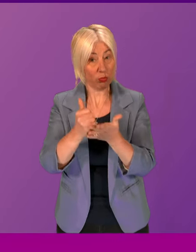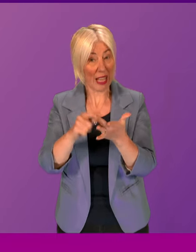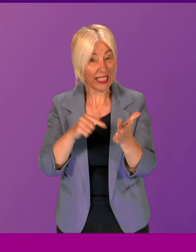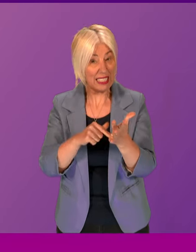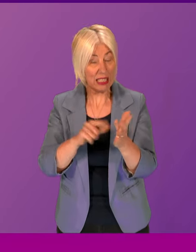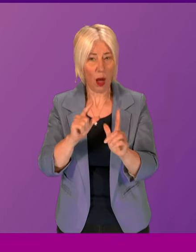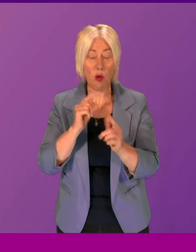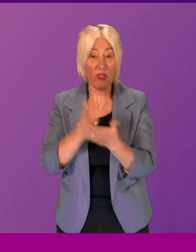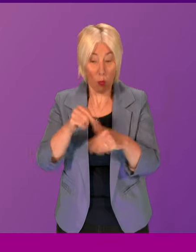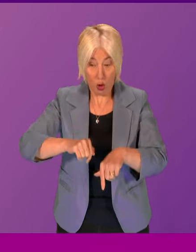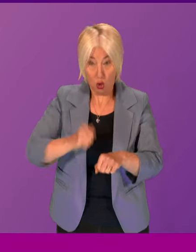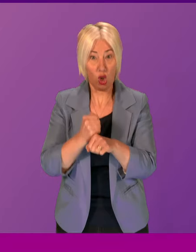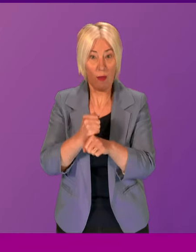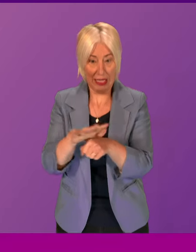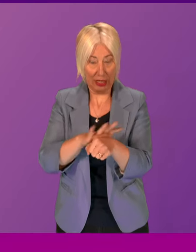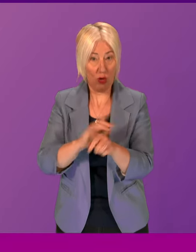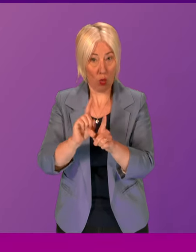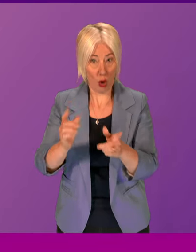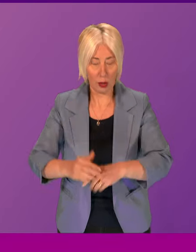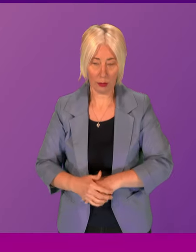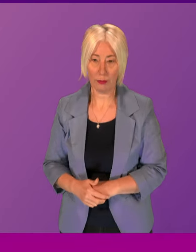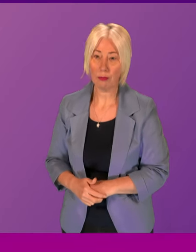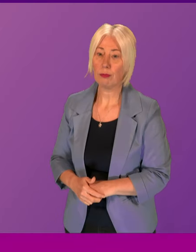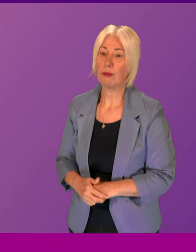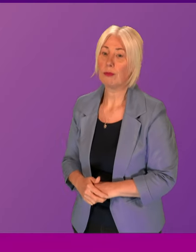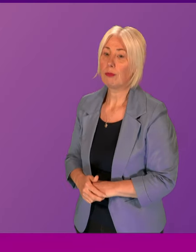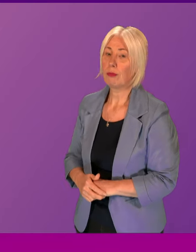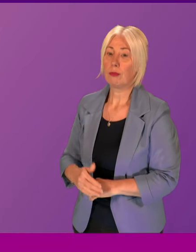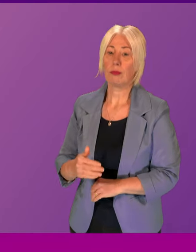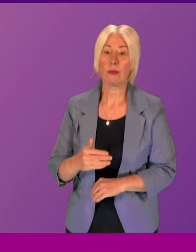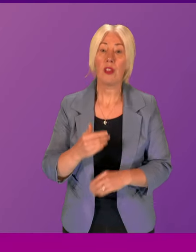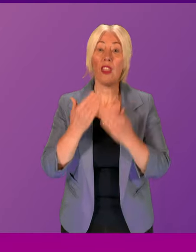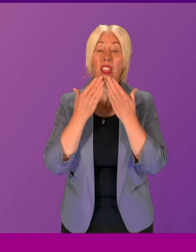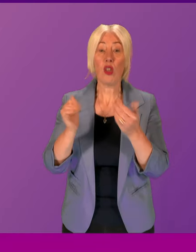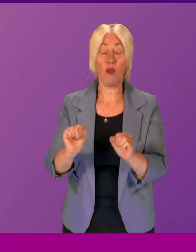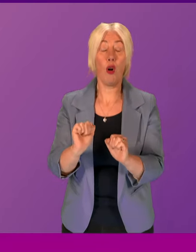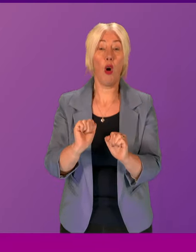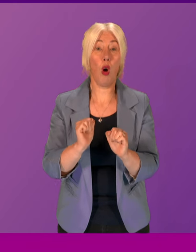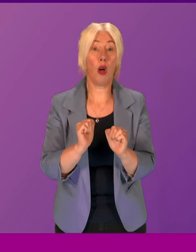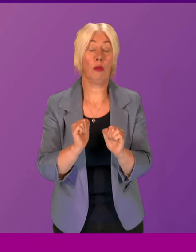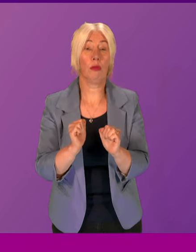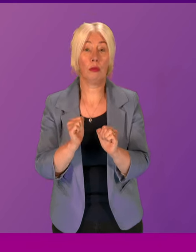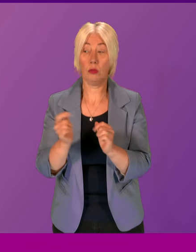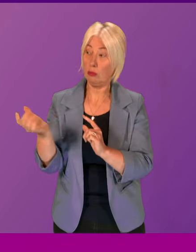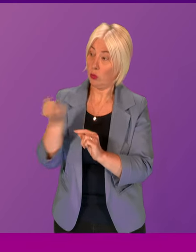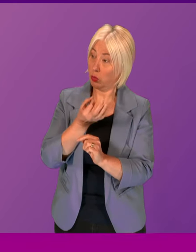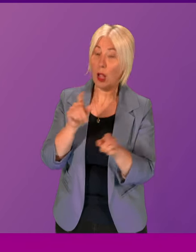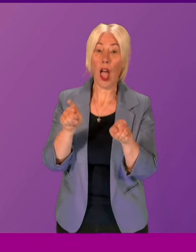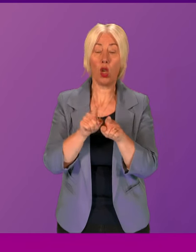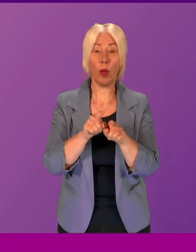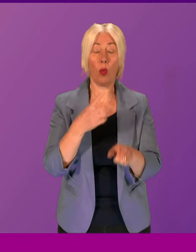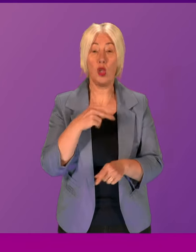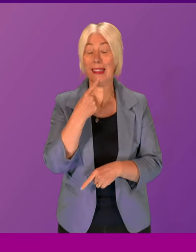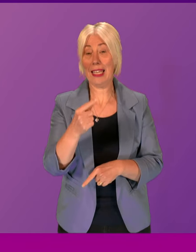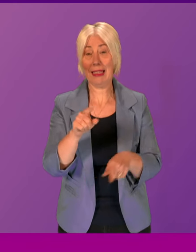actually is? First Minister. Can I thank Douglas Ross for the question? Can I also associate myself with the remarks and wish a speedy recovery to both